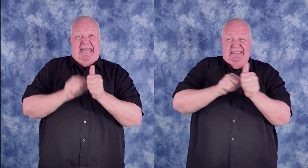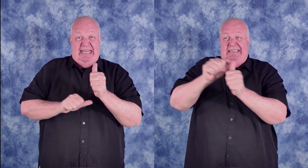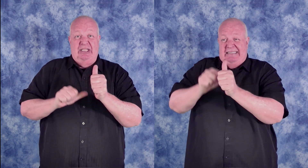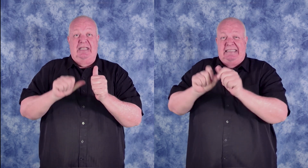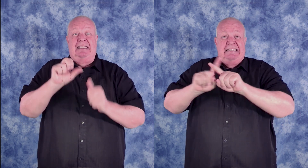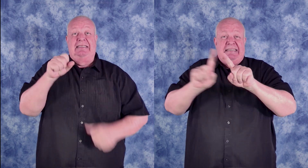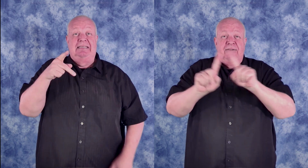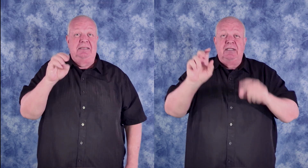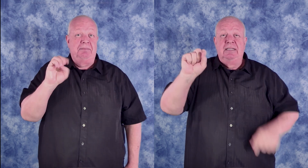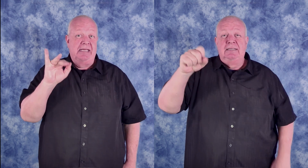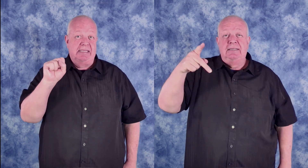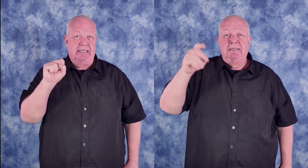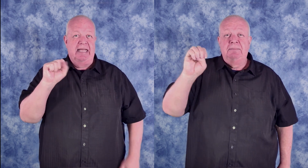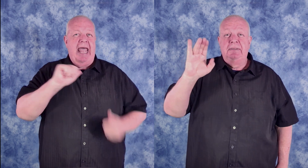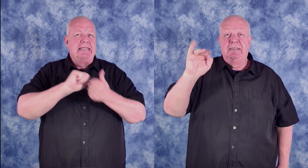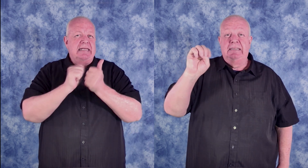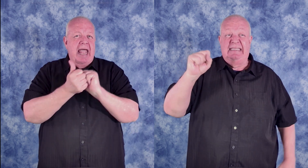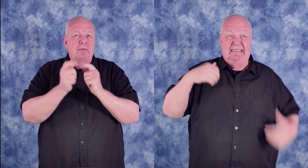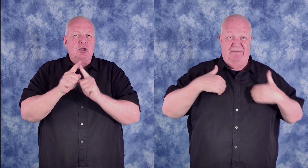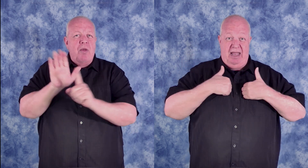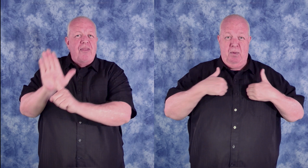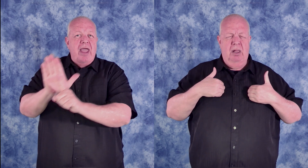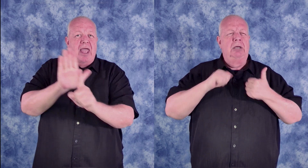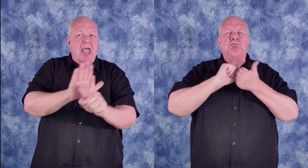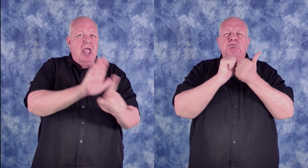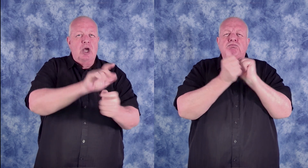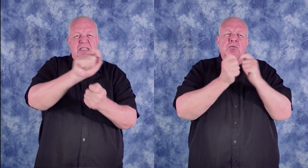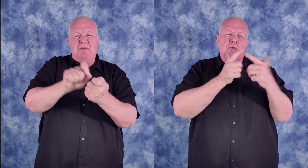species has adapted to its specific environment.